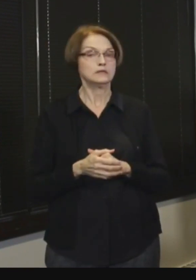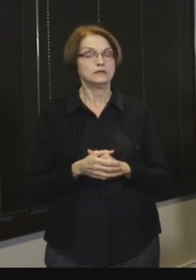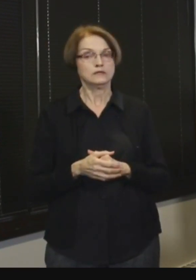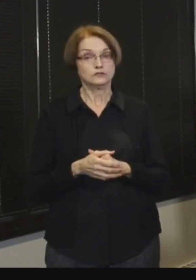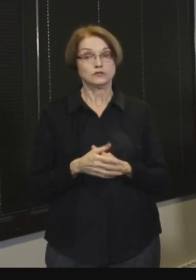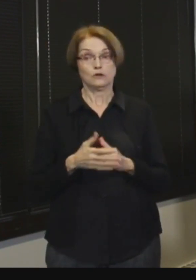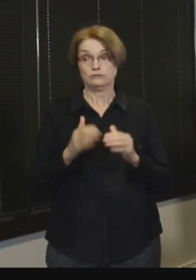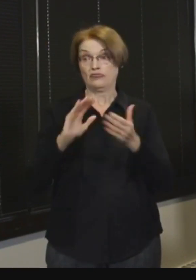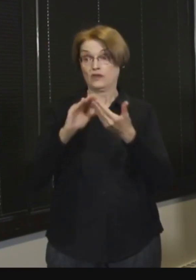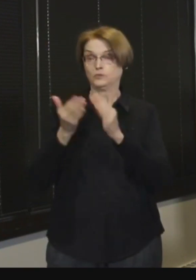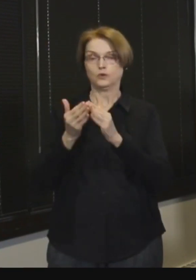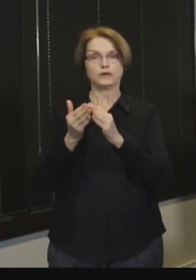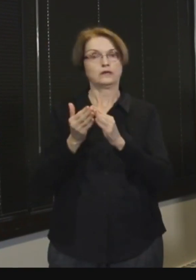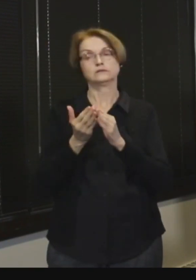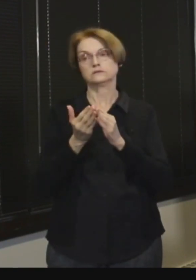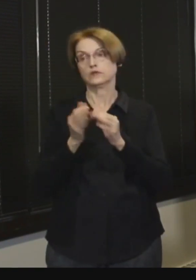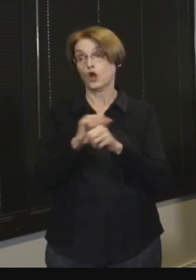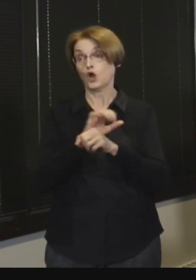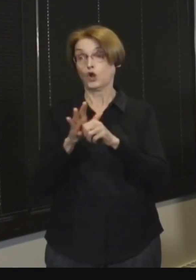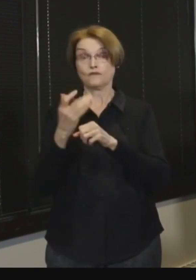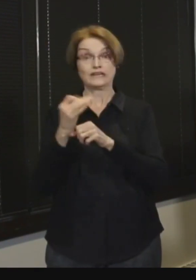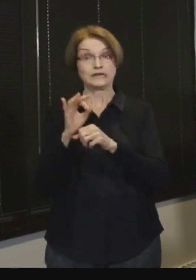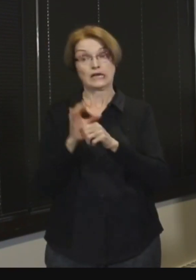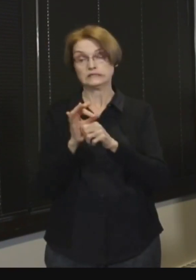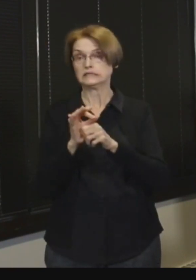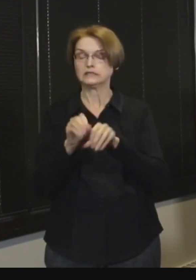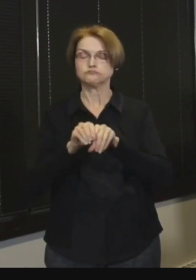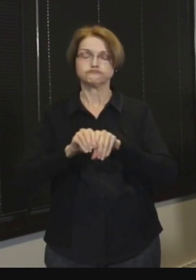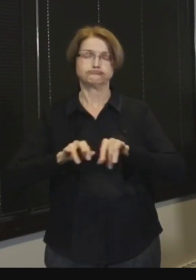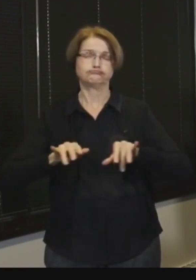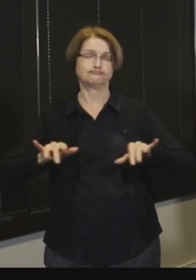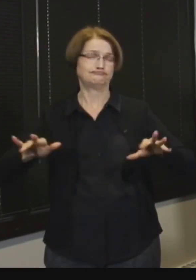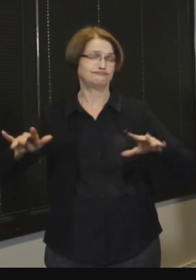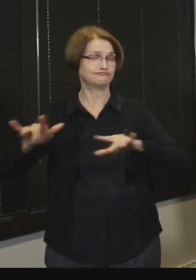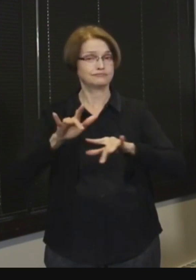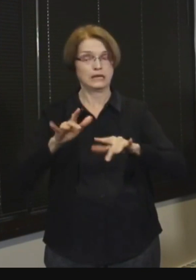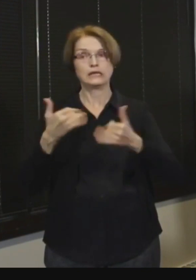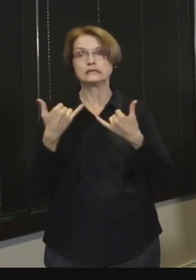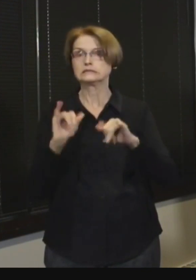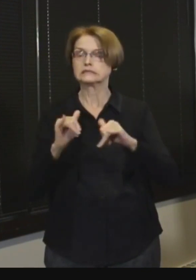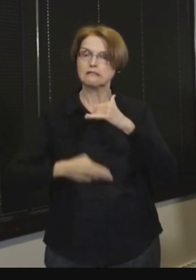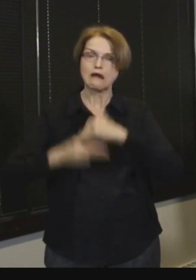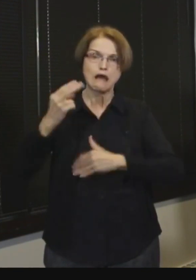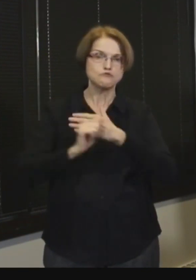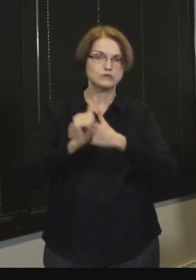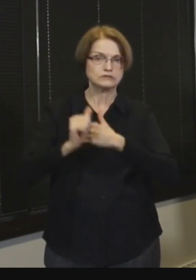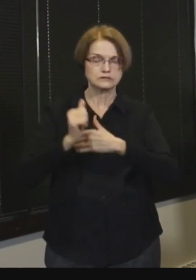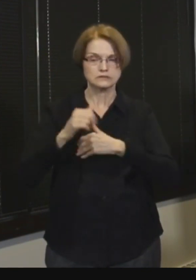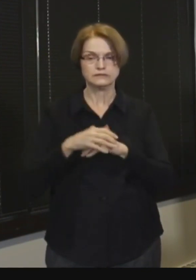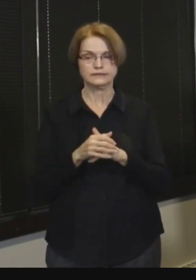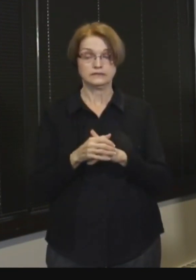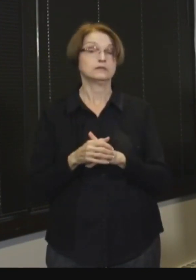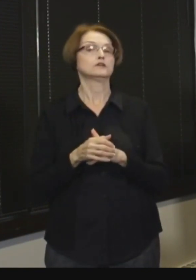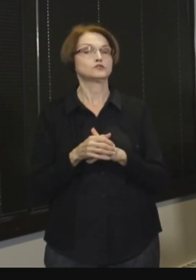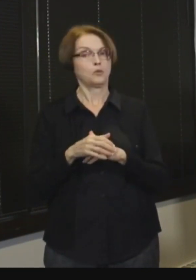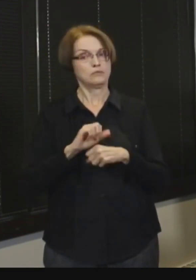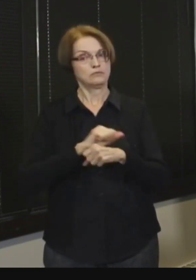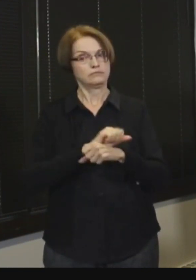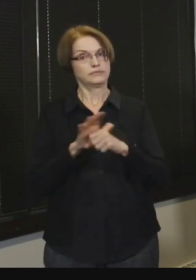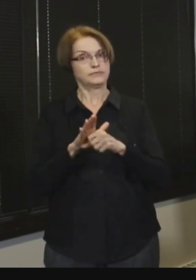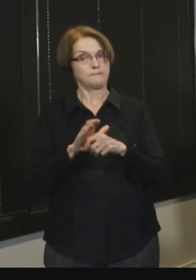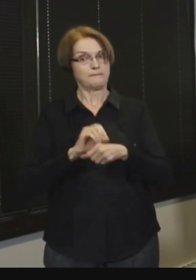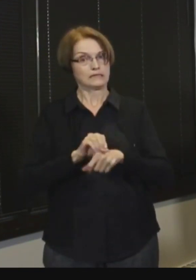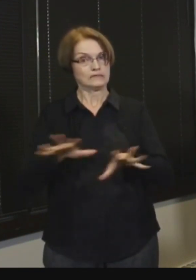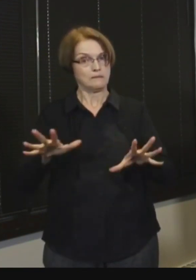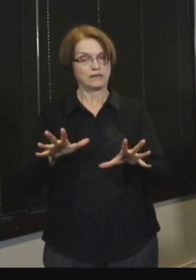spreading in our community is still putting us all at risk. We are still at the height of the pandemic, so don't